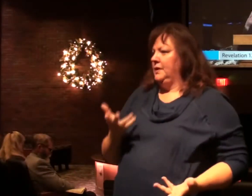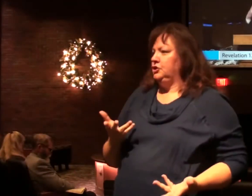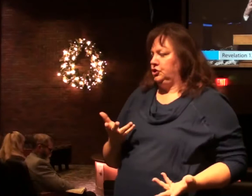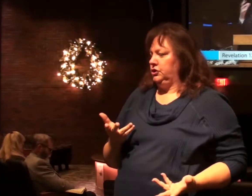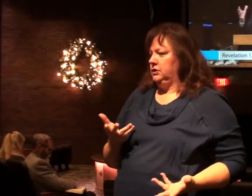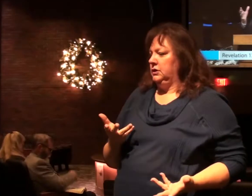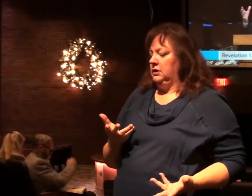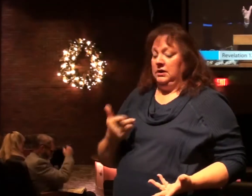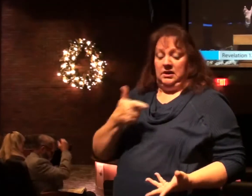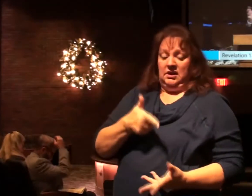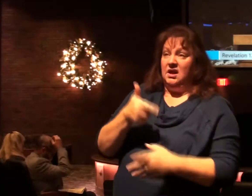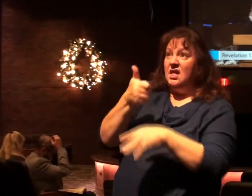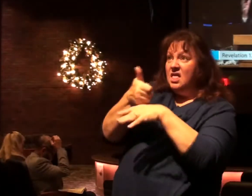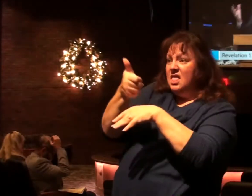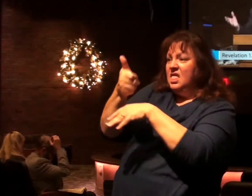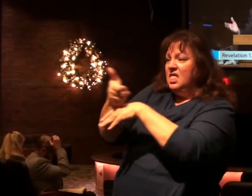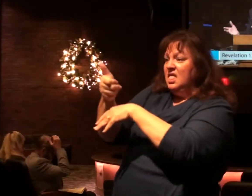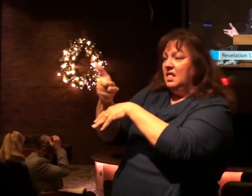He accuses the brethren, but he's not successful.